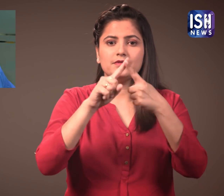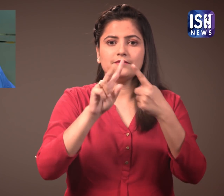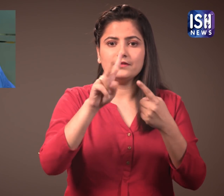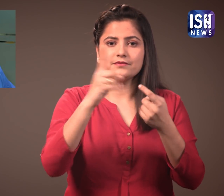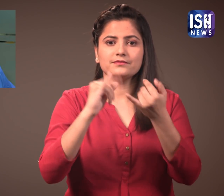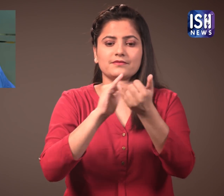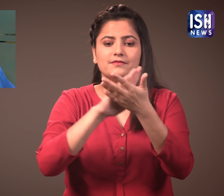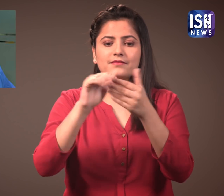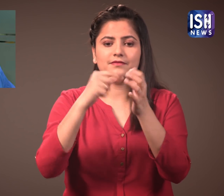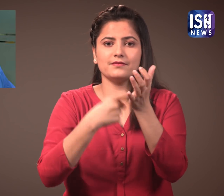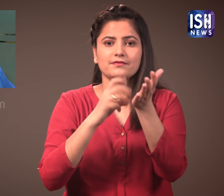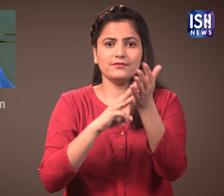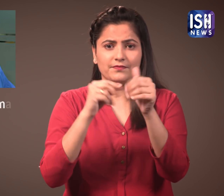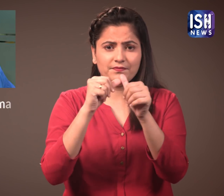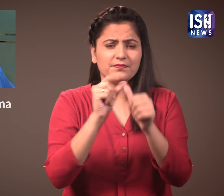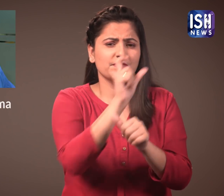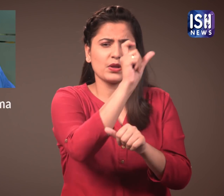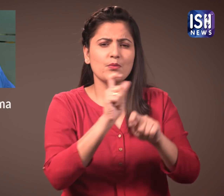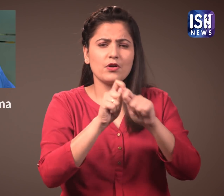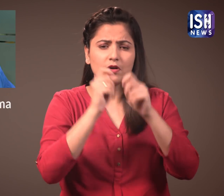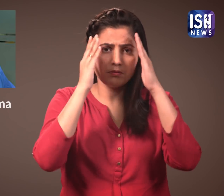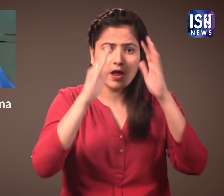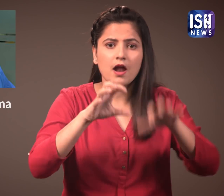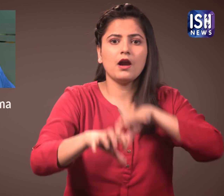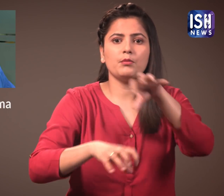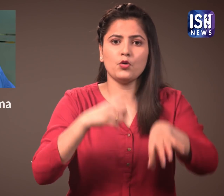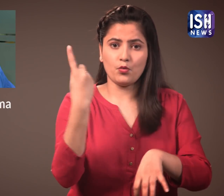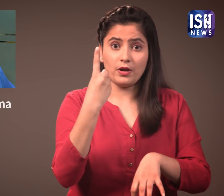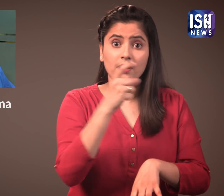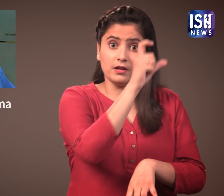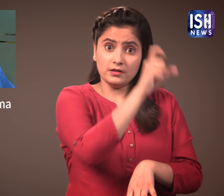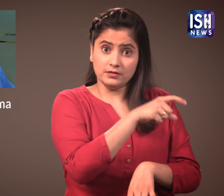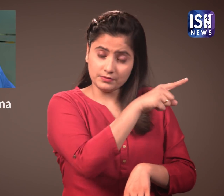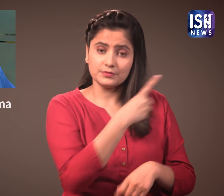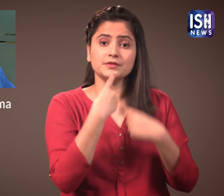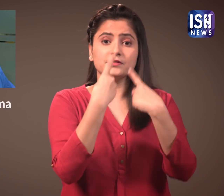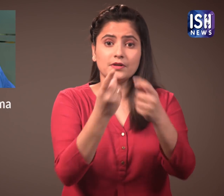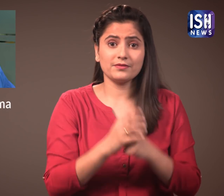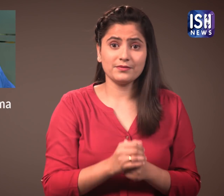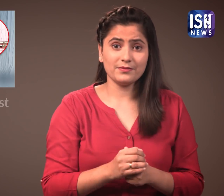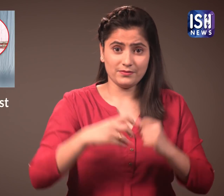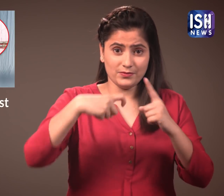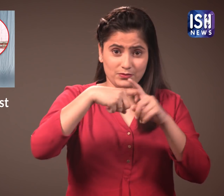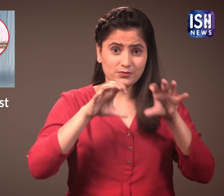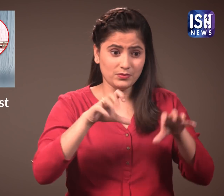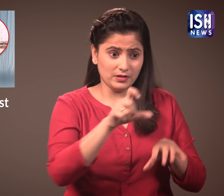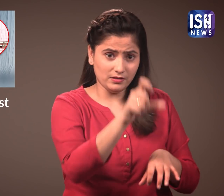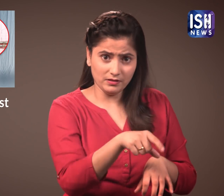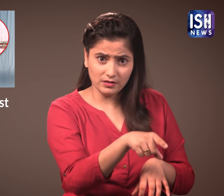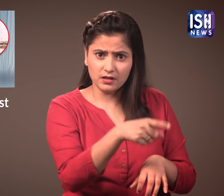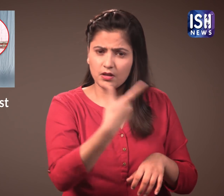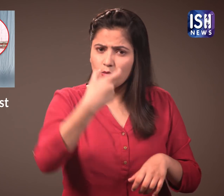a veterinary doctor said, Khurshi's heart had complications.